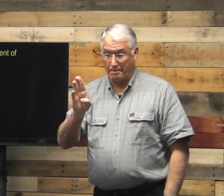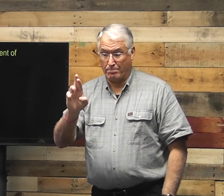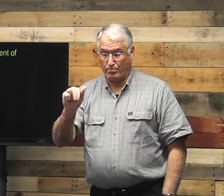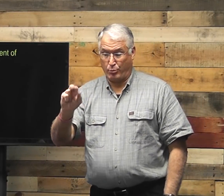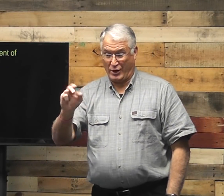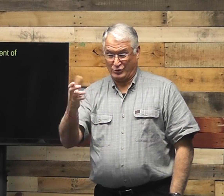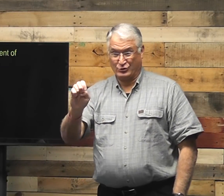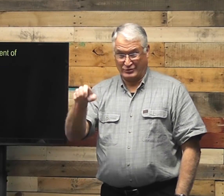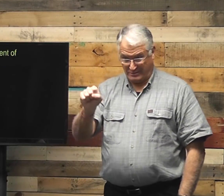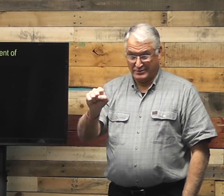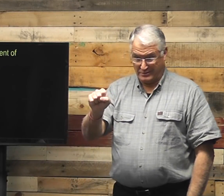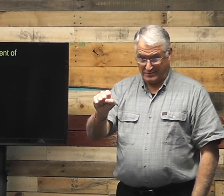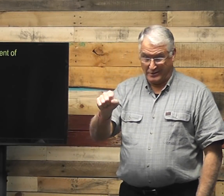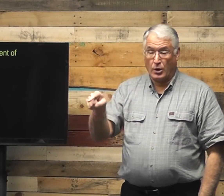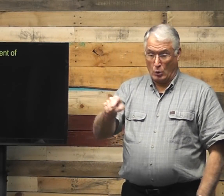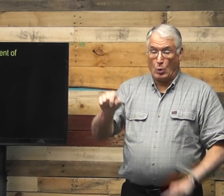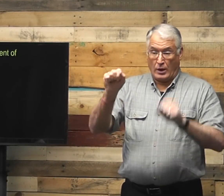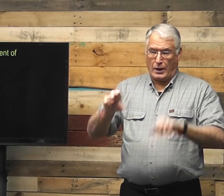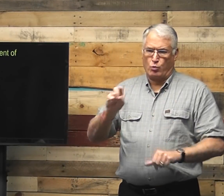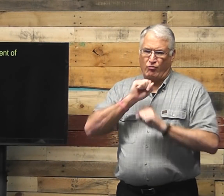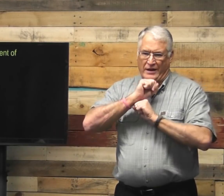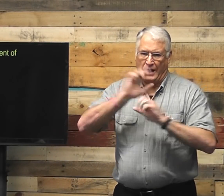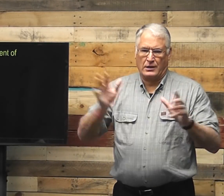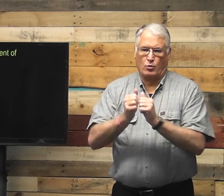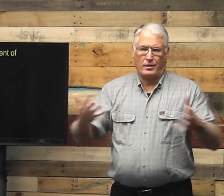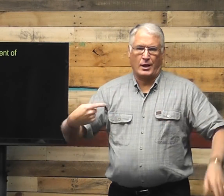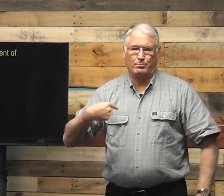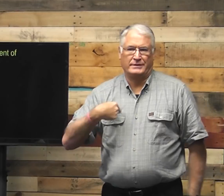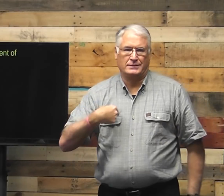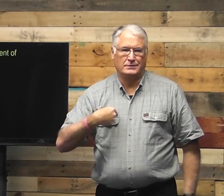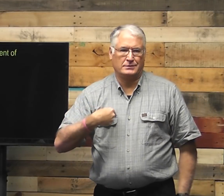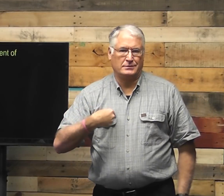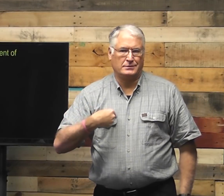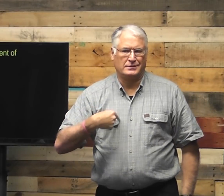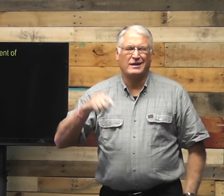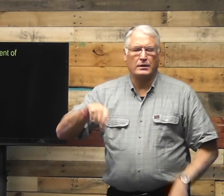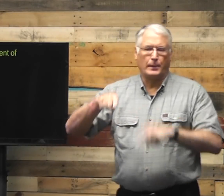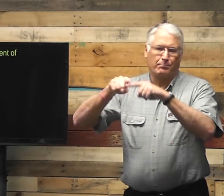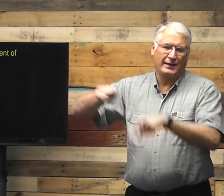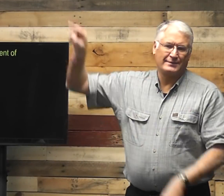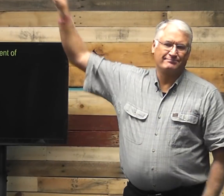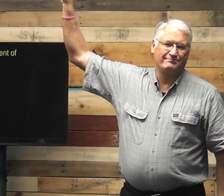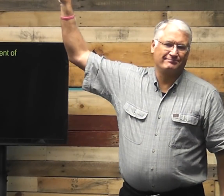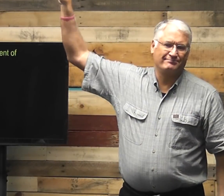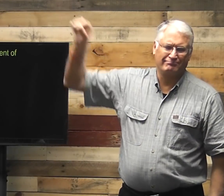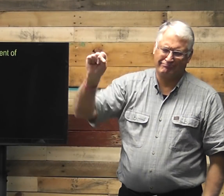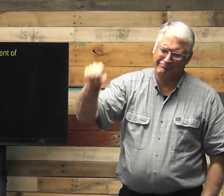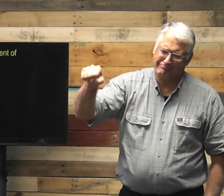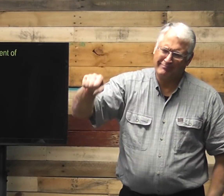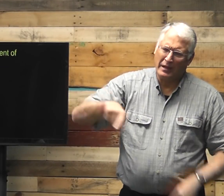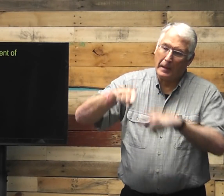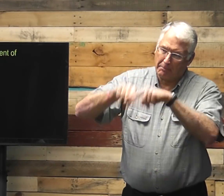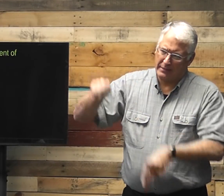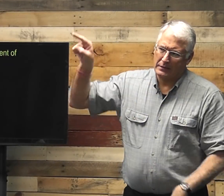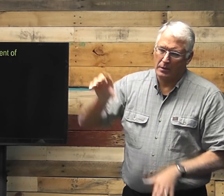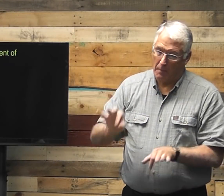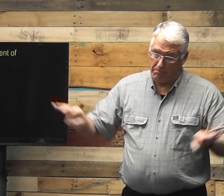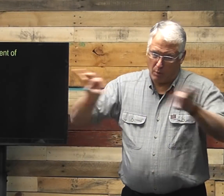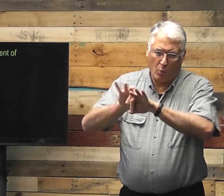you are the branches and you can do nothing without me. It means that we are fully dependent on him.